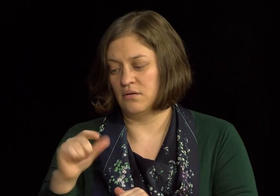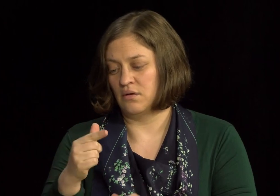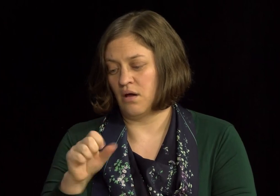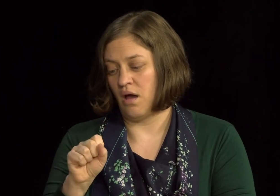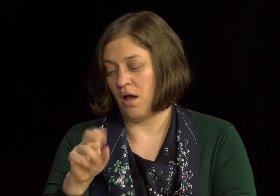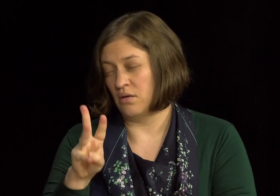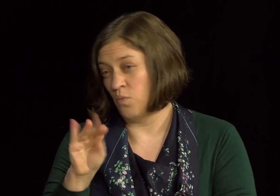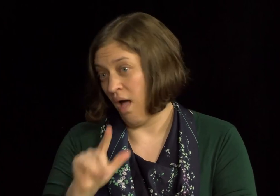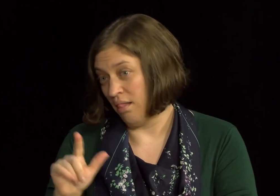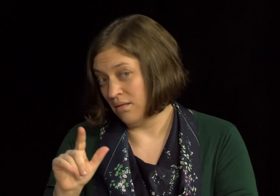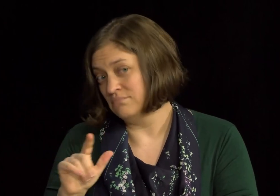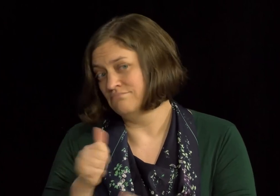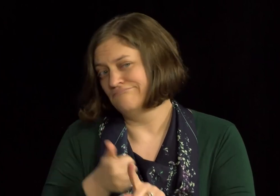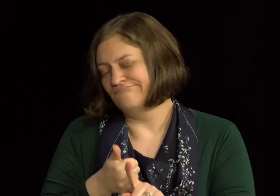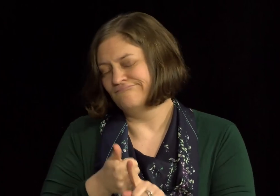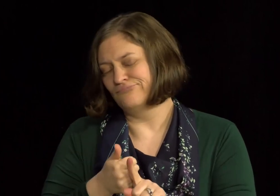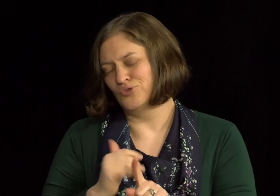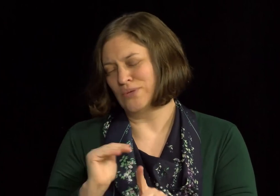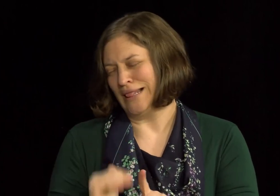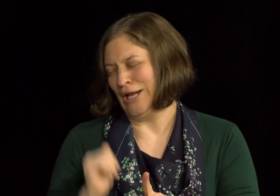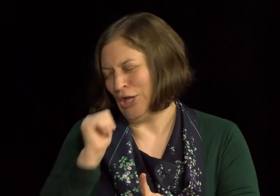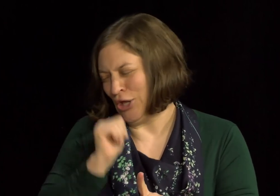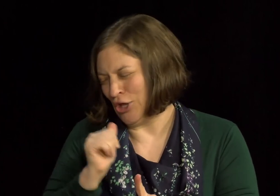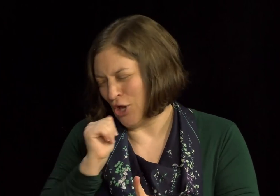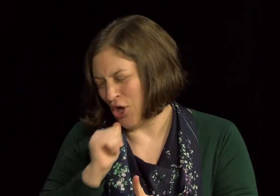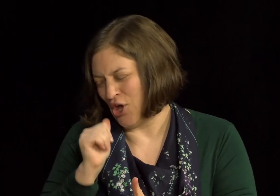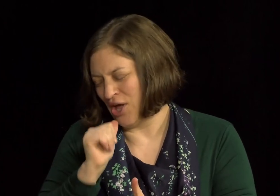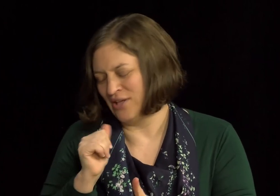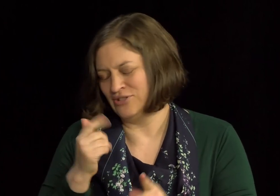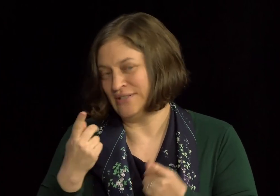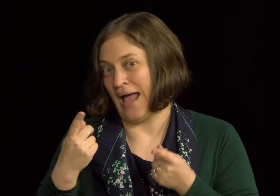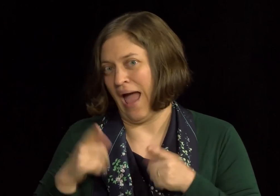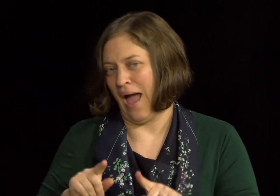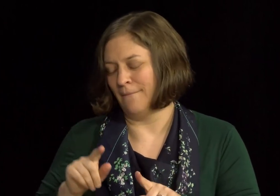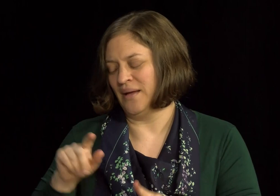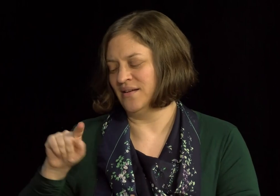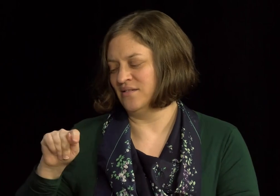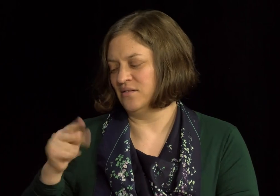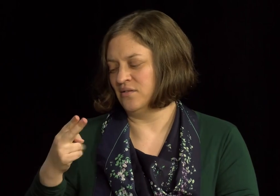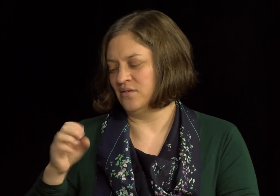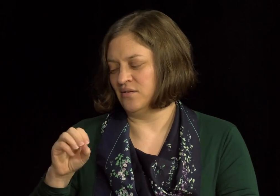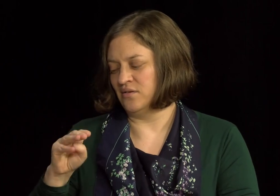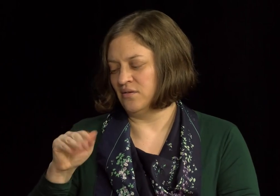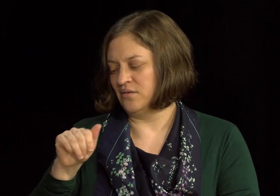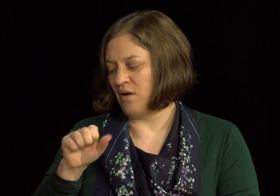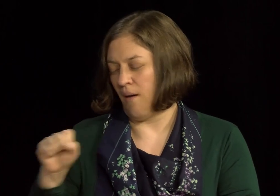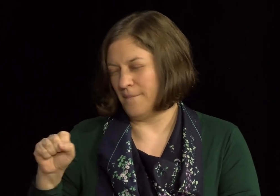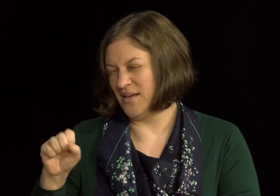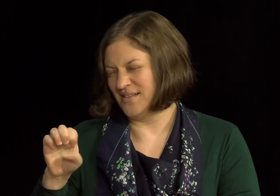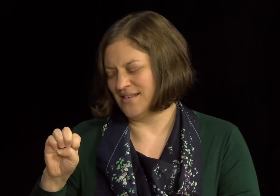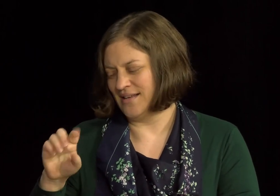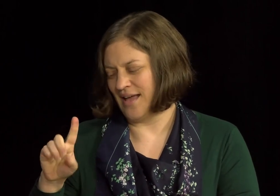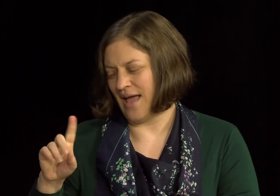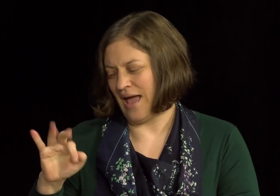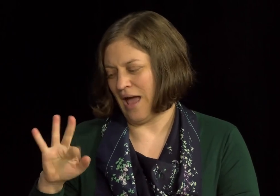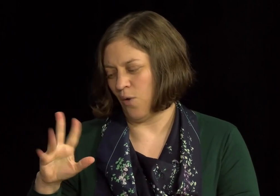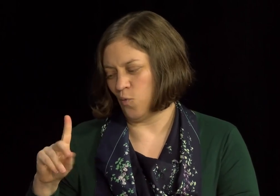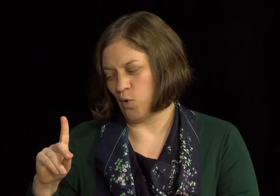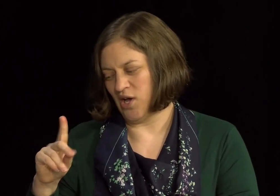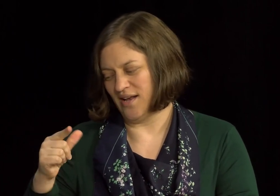Alice Cogswell. Mm-hmm. Um, she was a little girl who, um, happened to have a meeting with a man